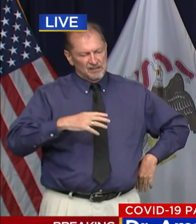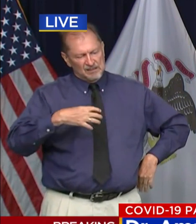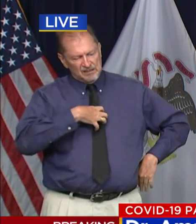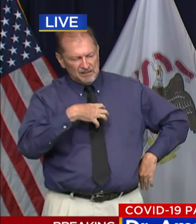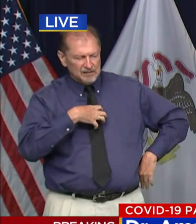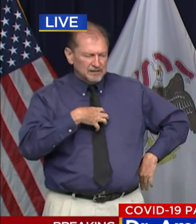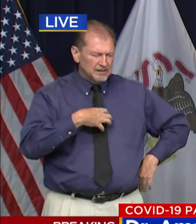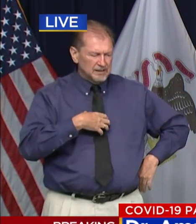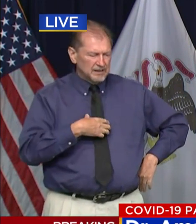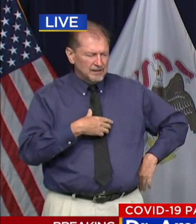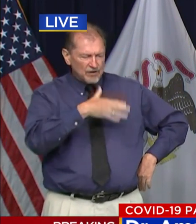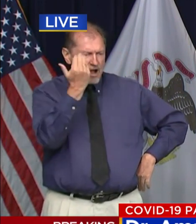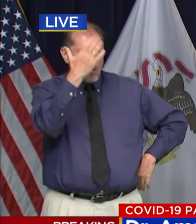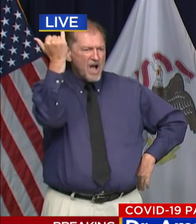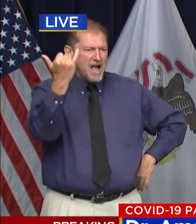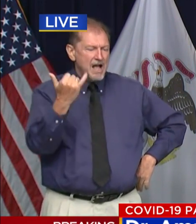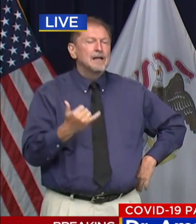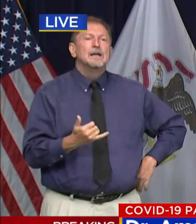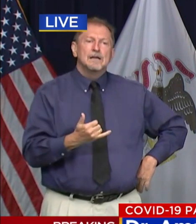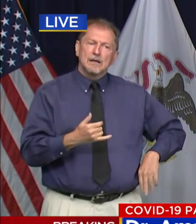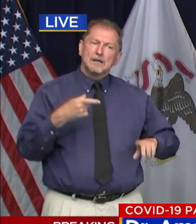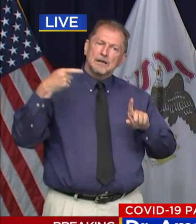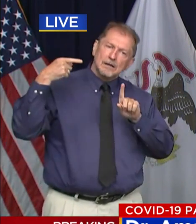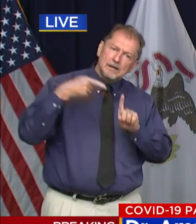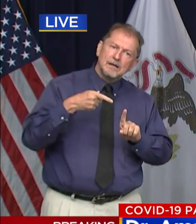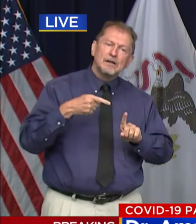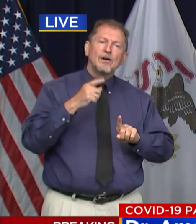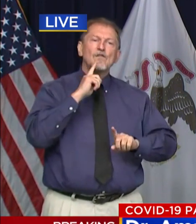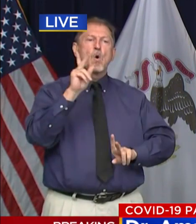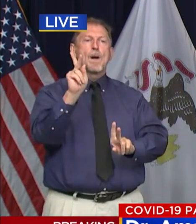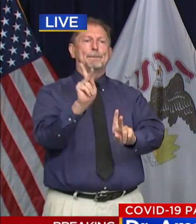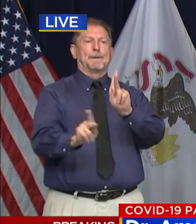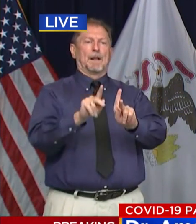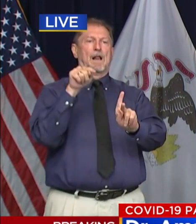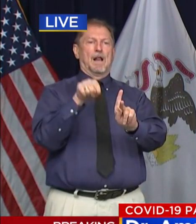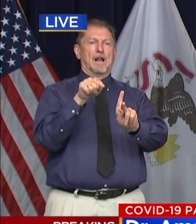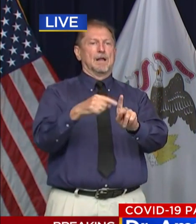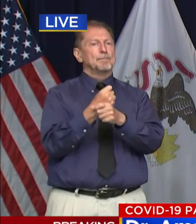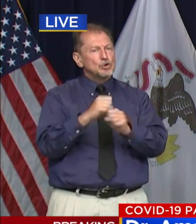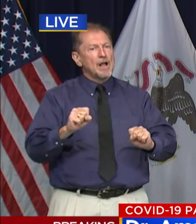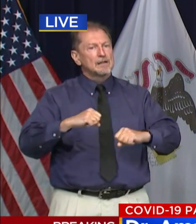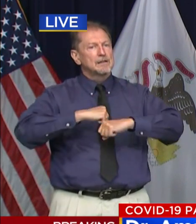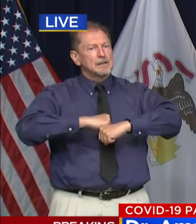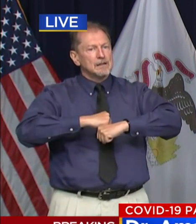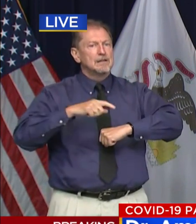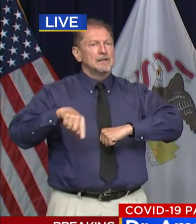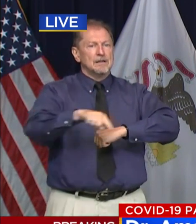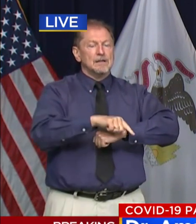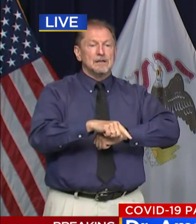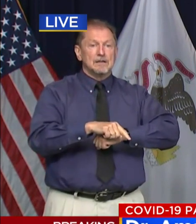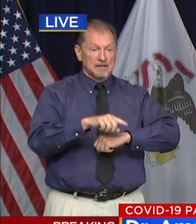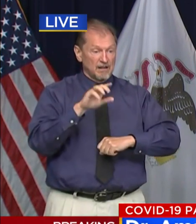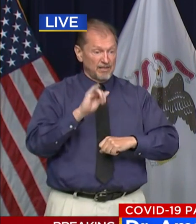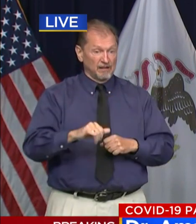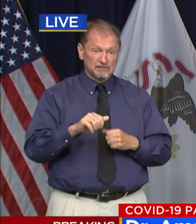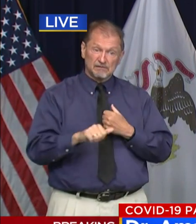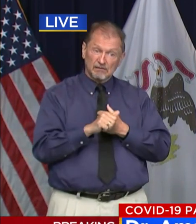things. It is to protect people from a potentially dangerous and even deadly disease.